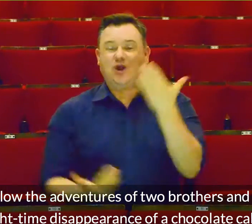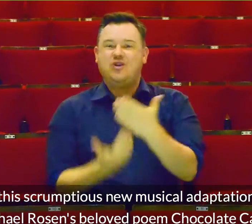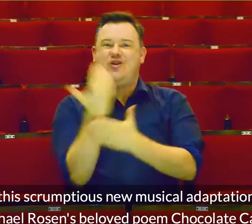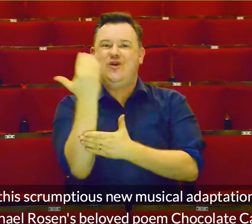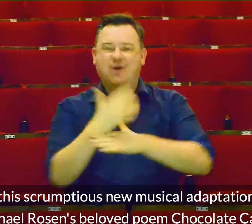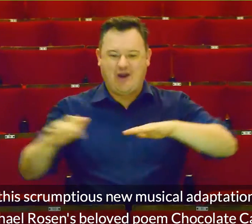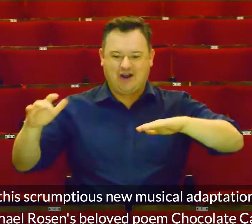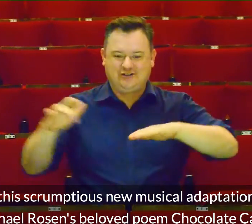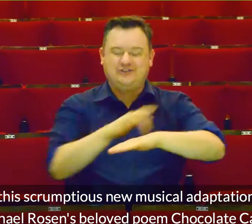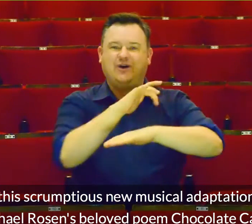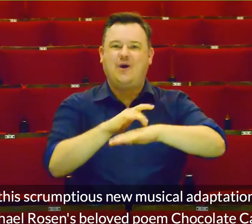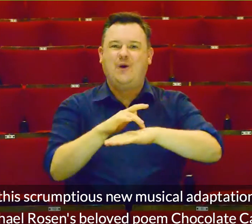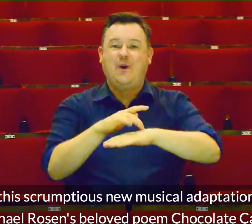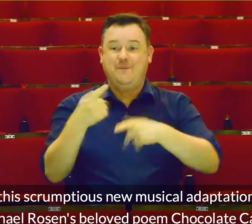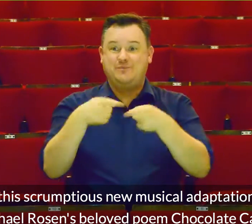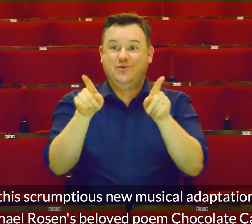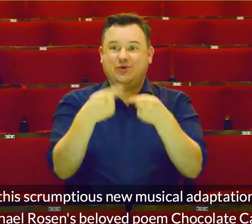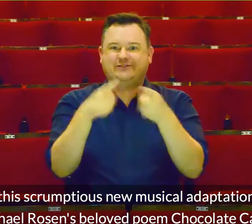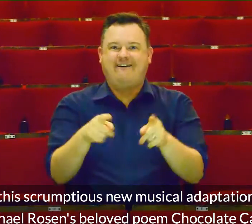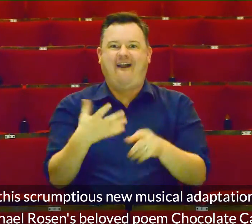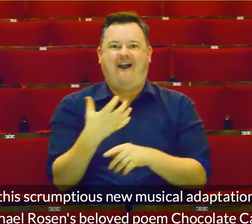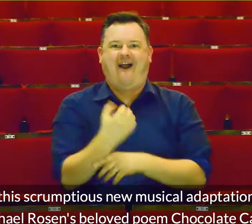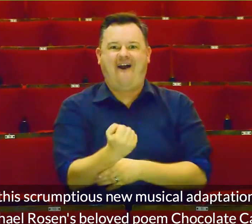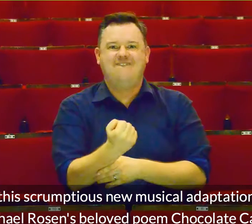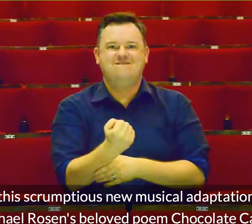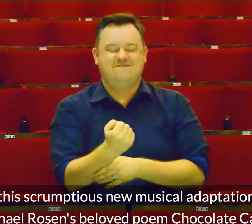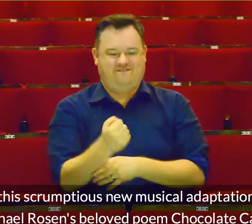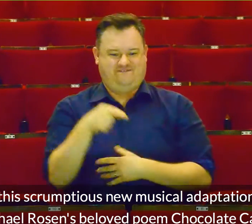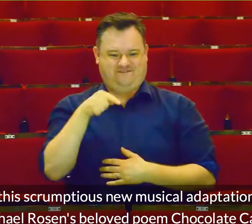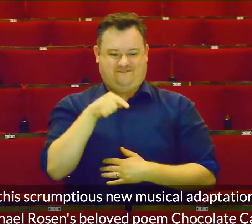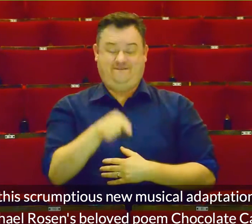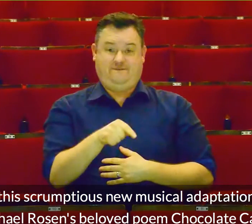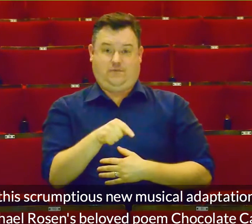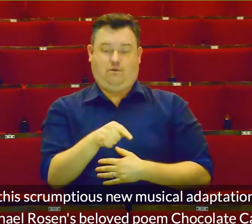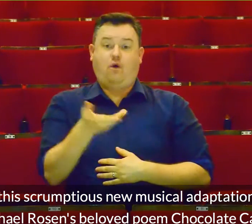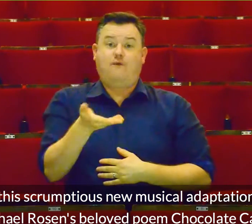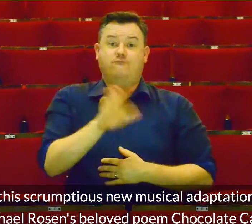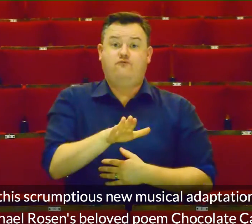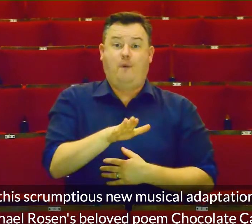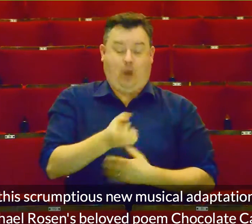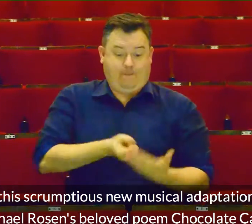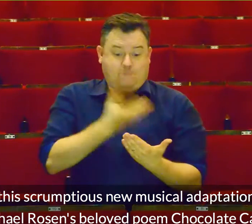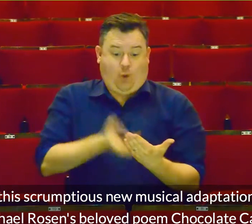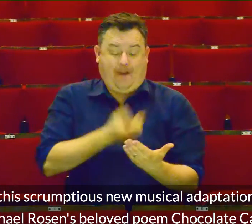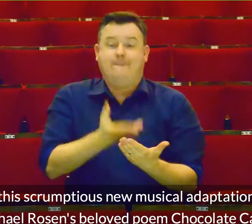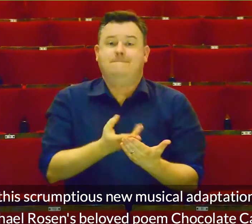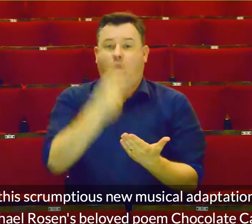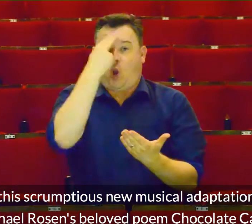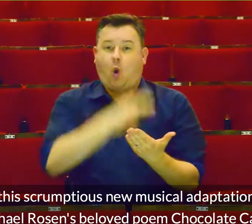In this scrumptious new musical adaptation of Michael Rosen's beloved poem, Chocolate